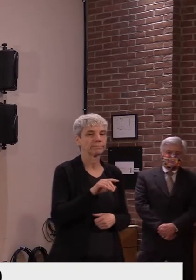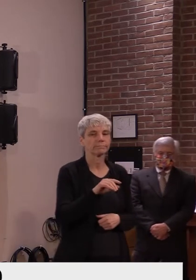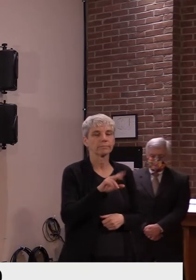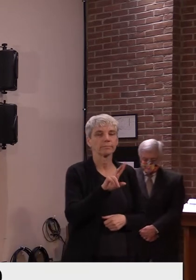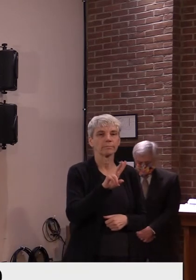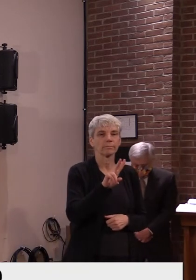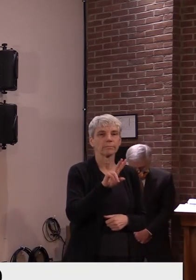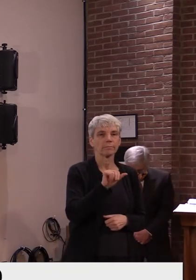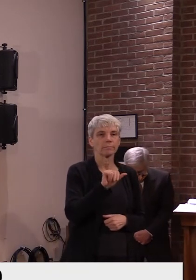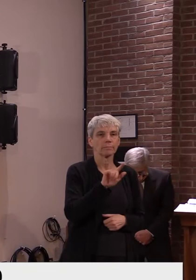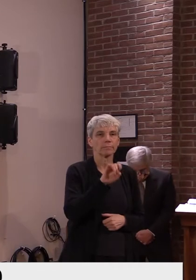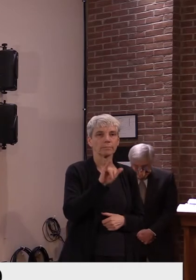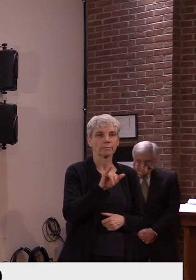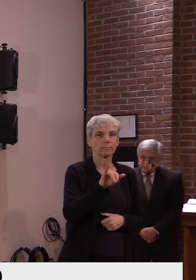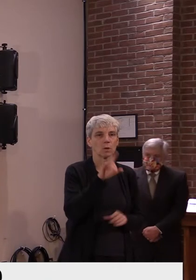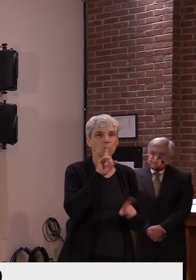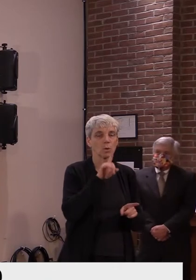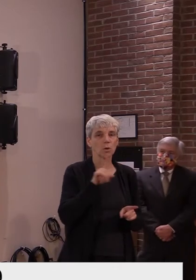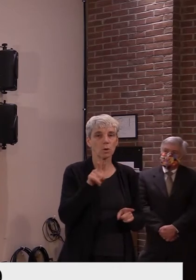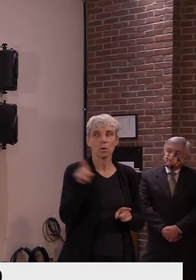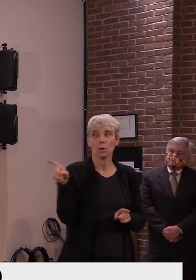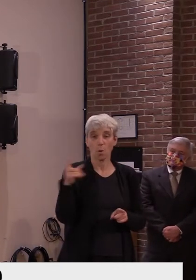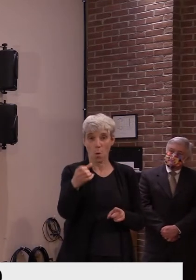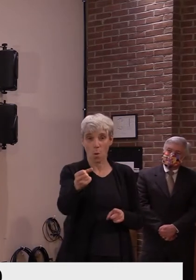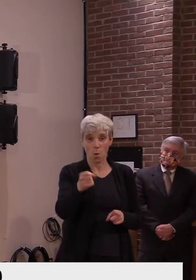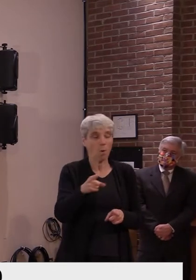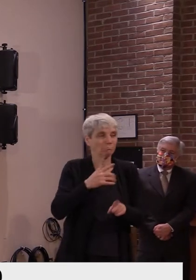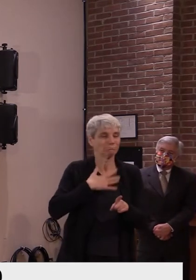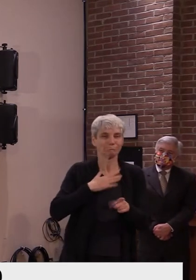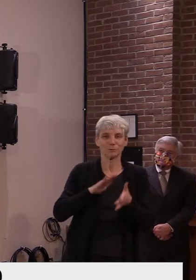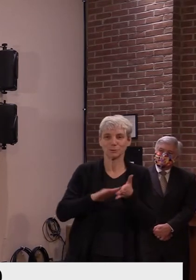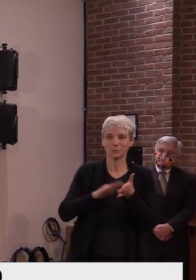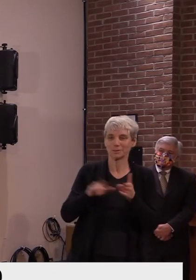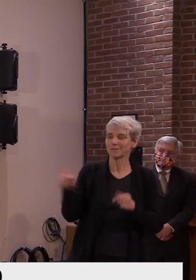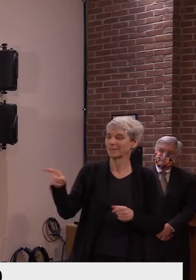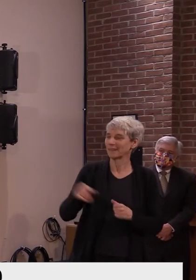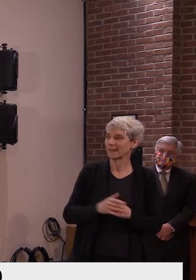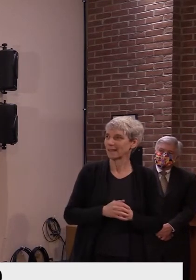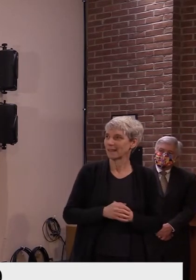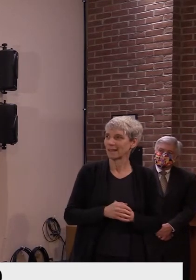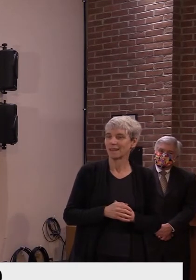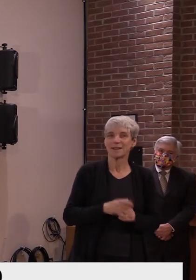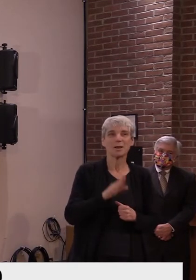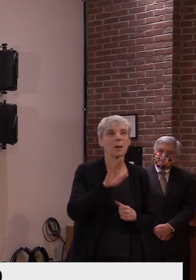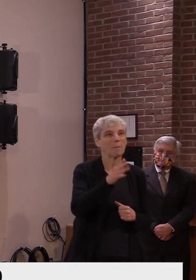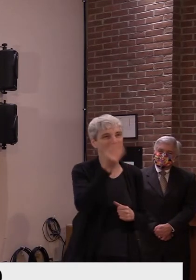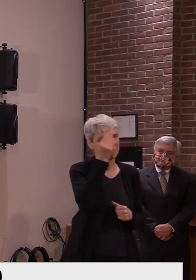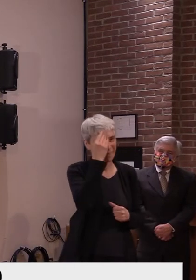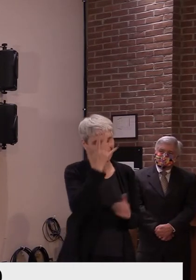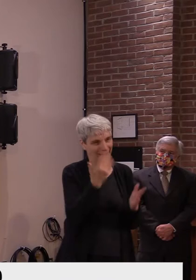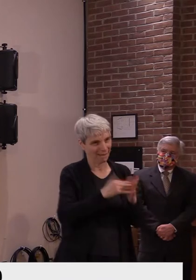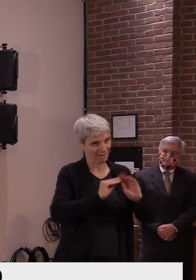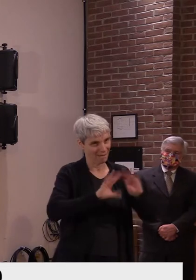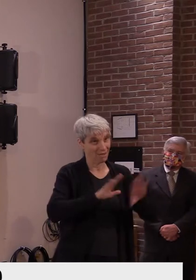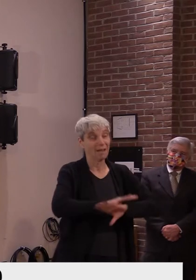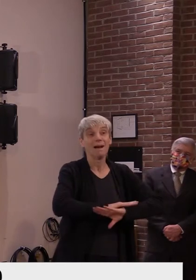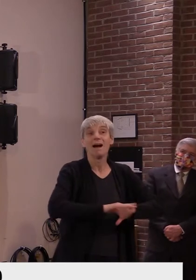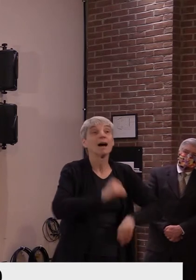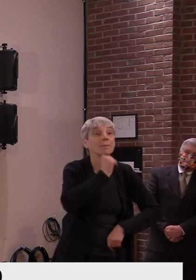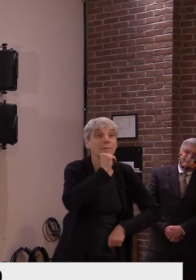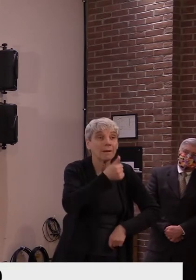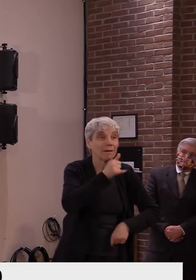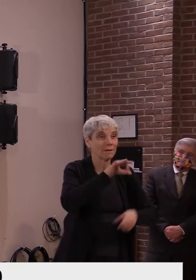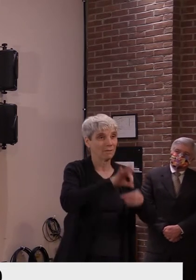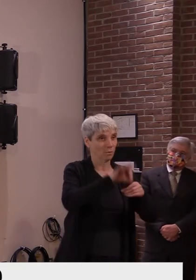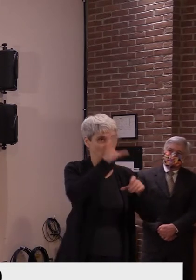the dollar reporter. Can I just back up just other than the obvious, uh, that I won't be voting for president Trump. I just want to make sure